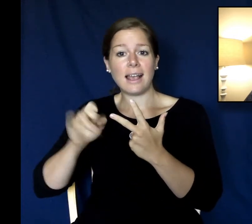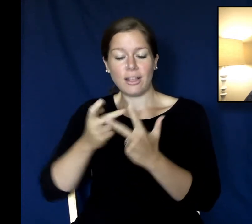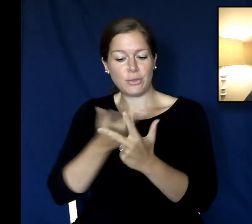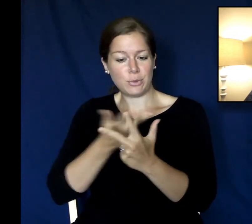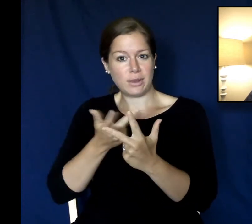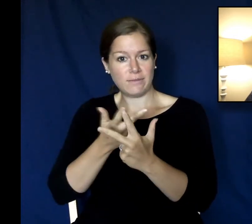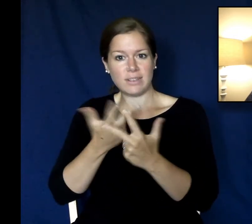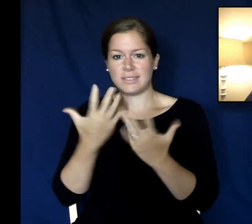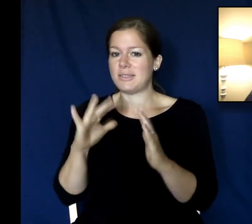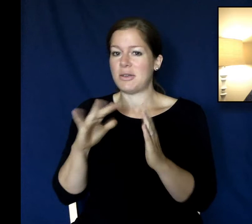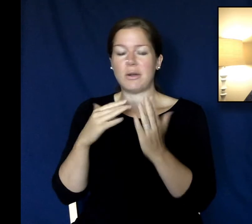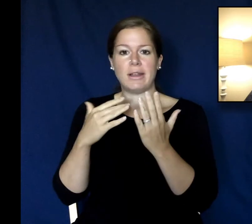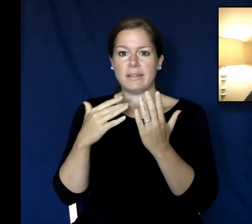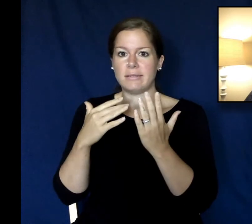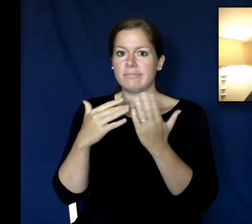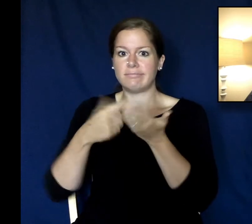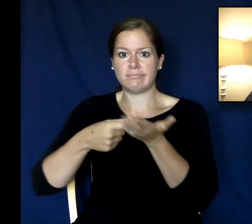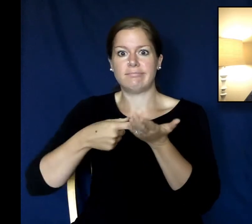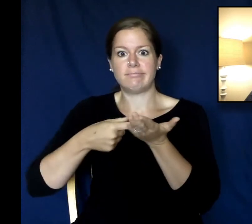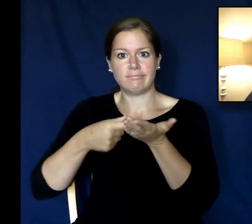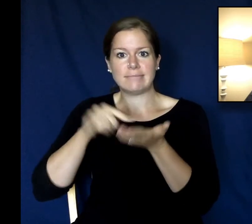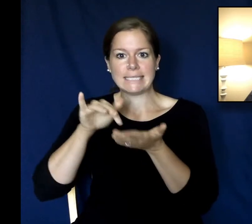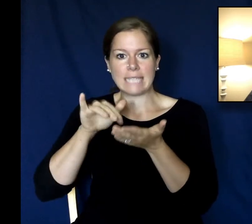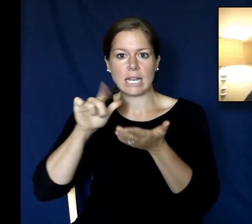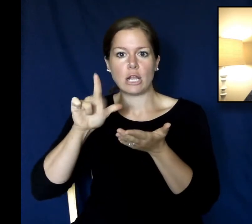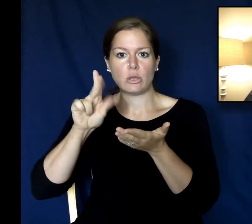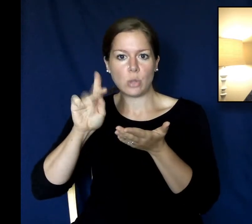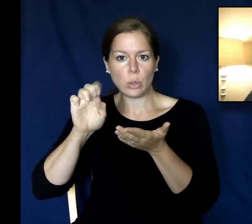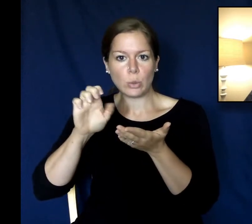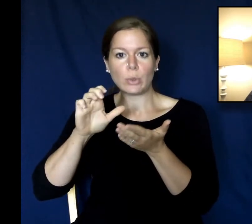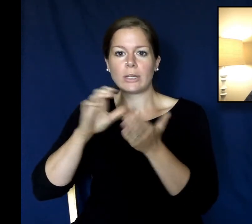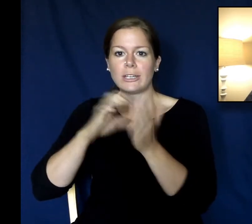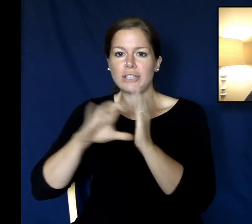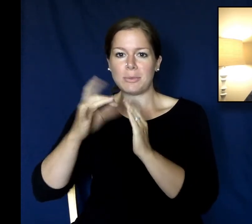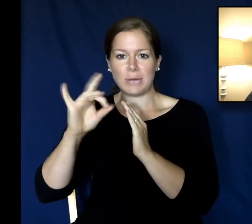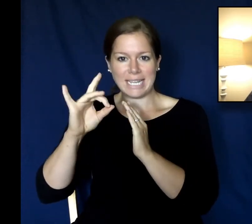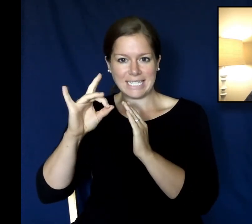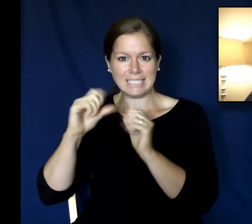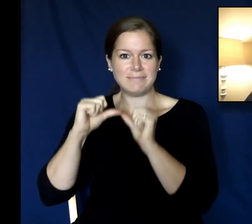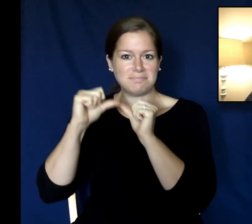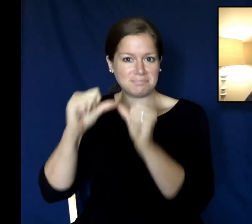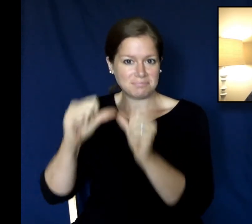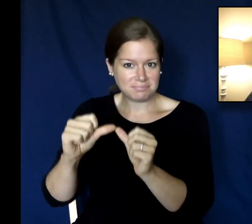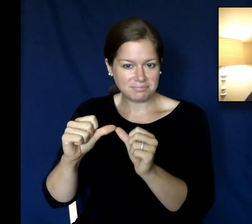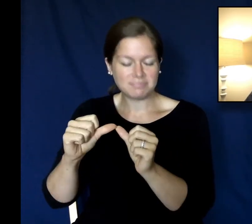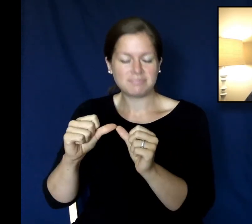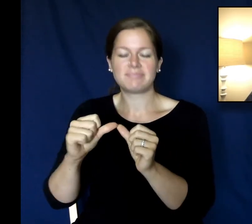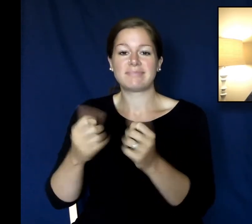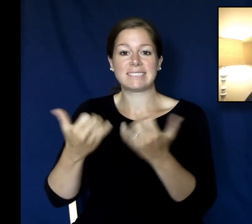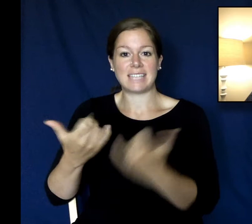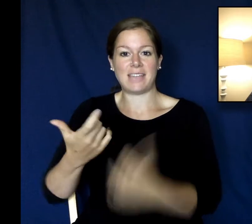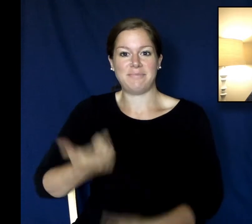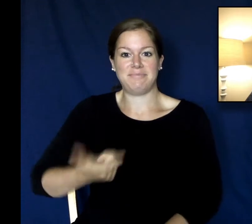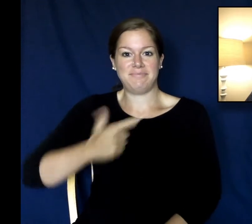taken us all the way through Luke 18 here on the Daily Word I was I